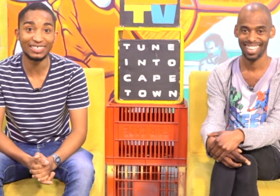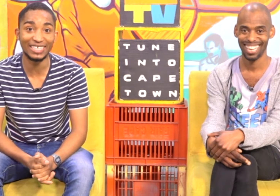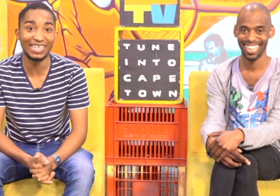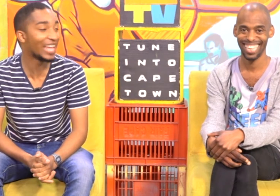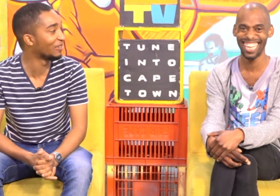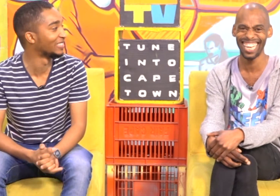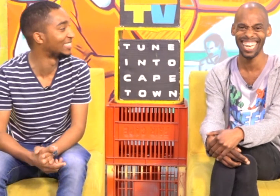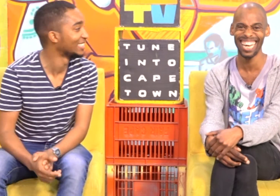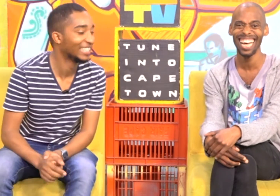sign language